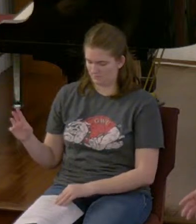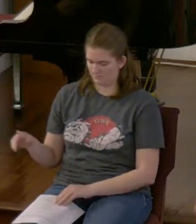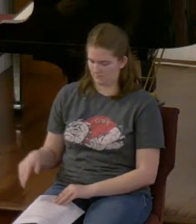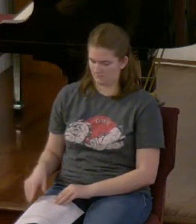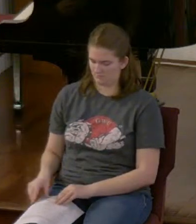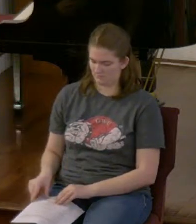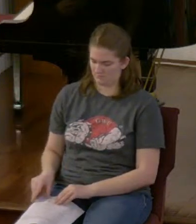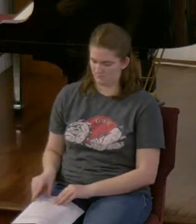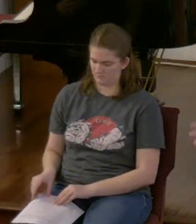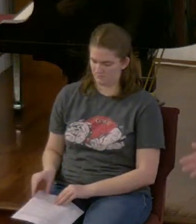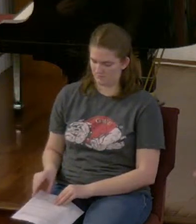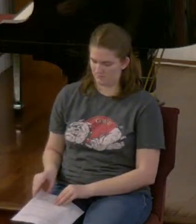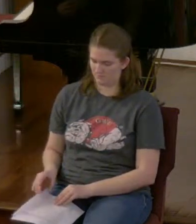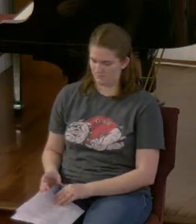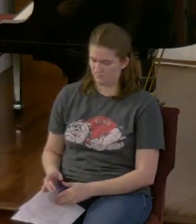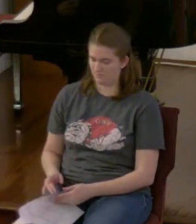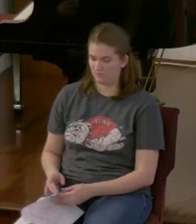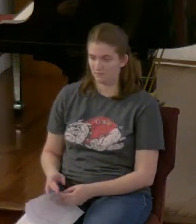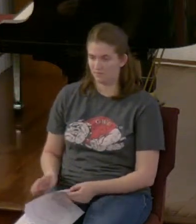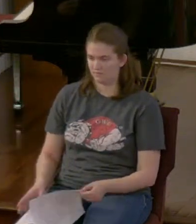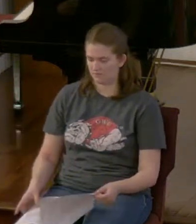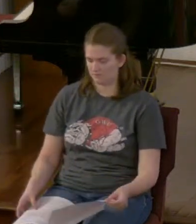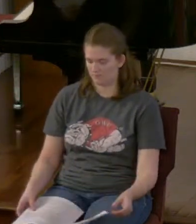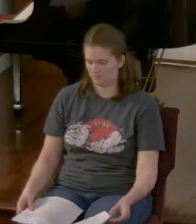the kingdom forever for all the ages to come